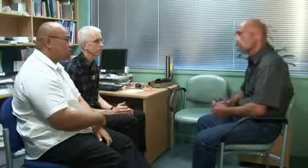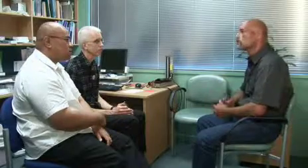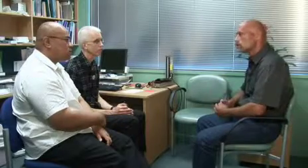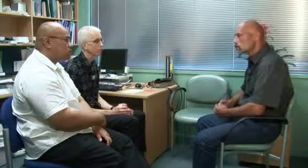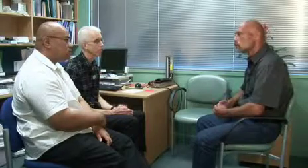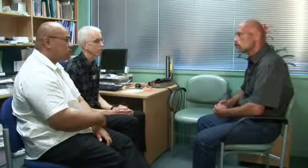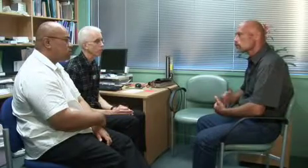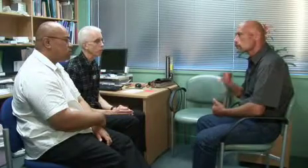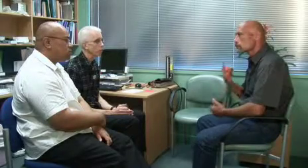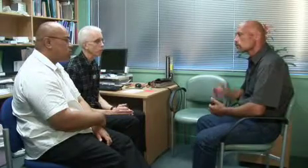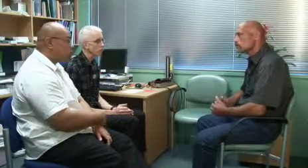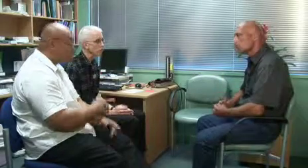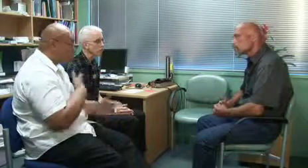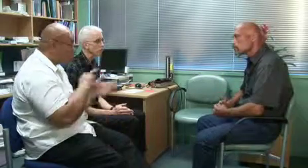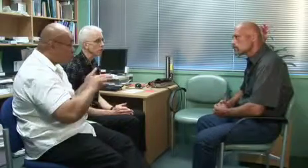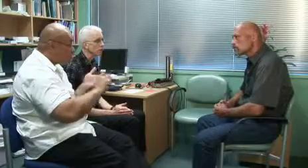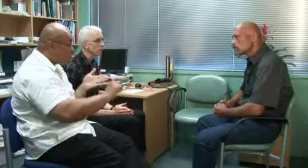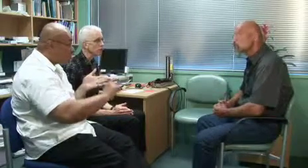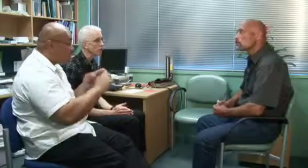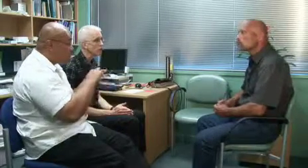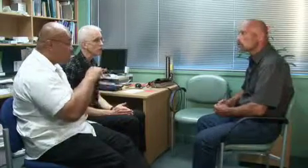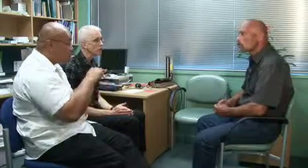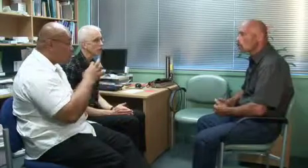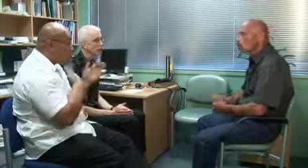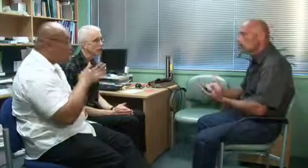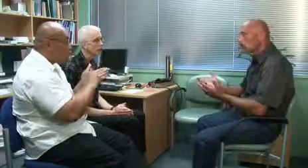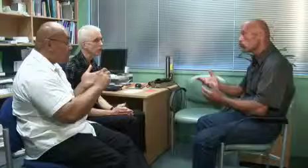Okay. Right, right. Yeah. Would you like me to write that down for you?